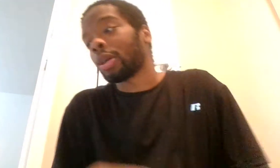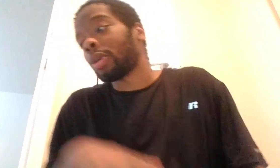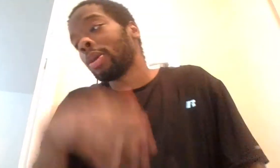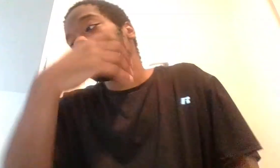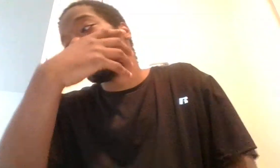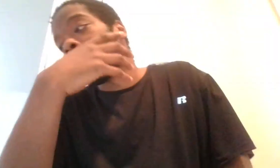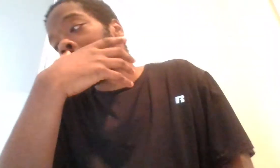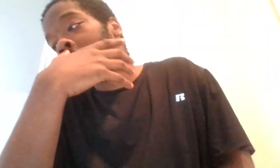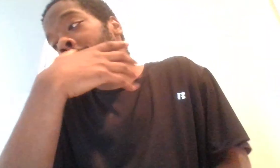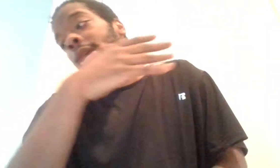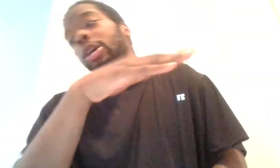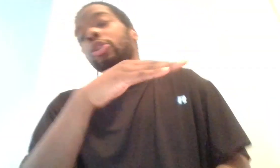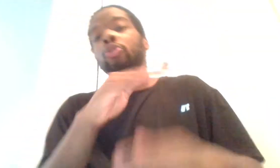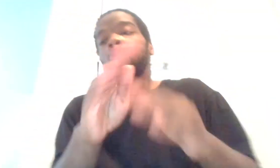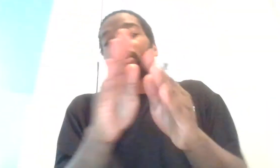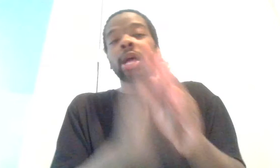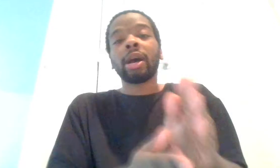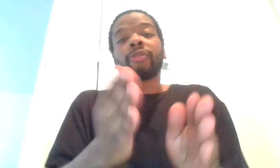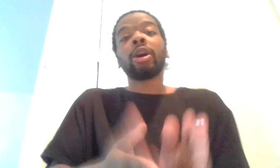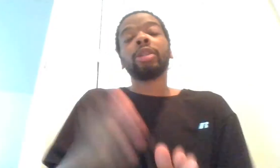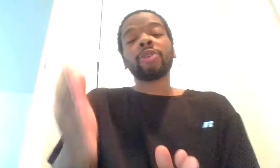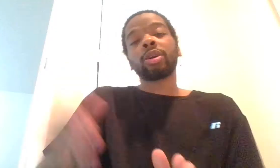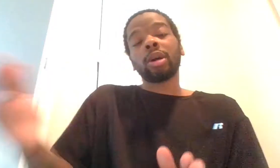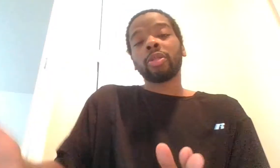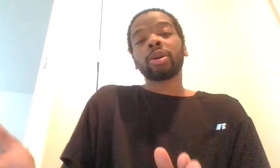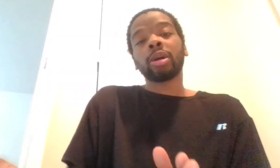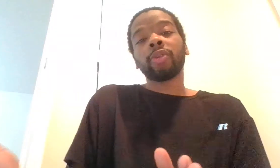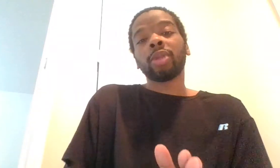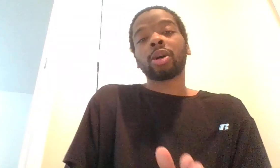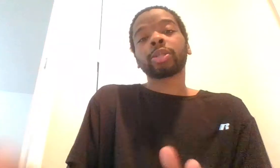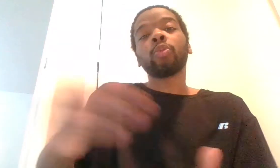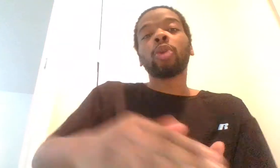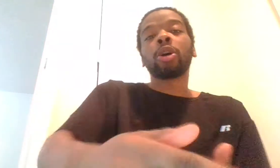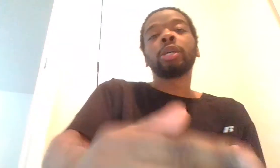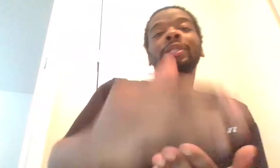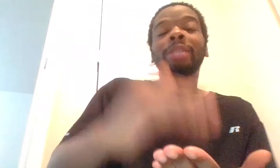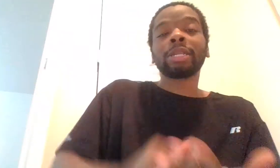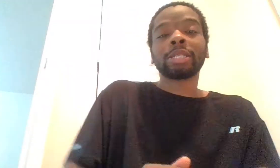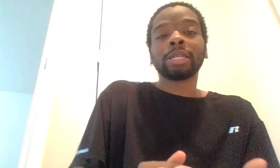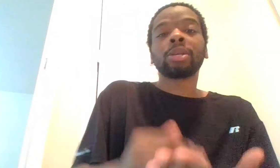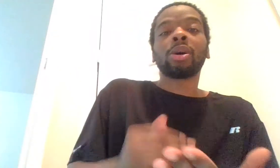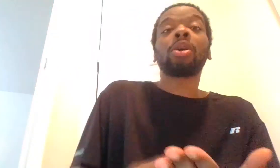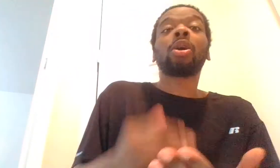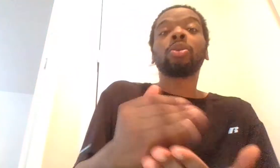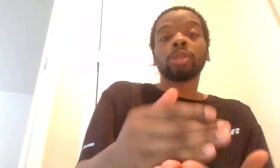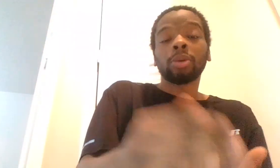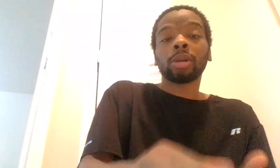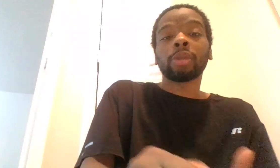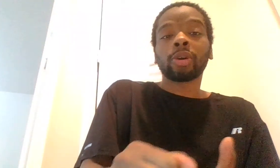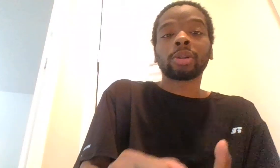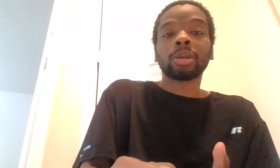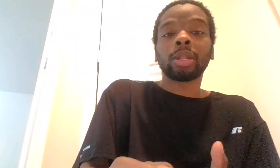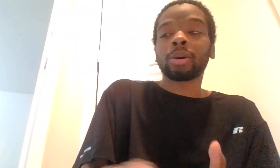law. Now, you can have, there are different other color of laws, where citizens are also under the color of law.